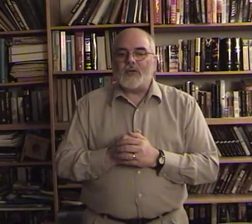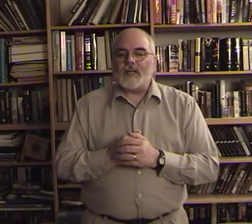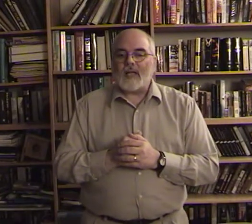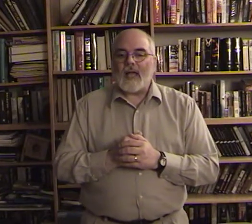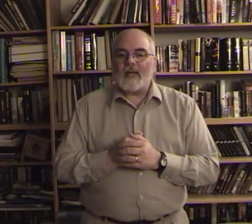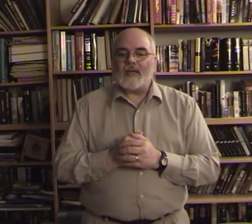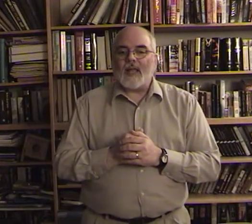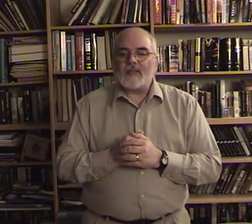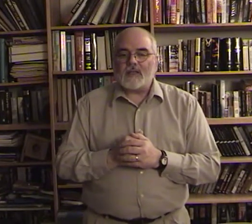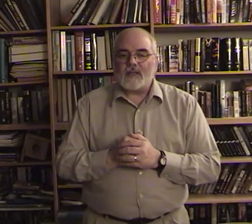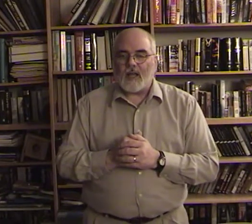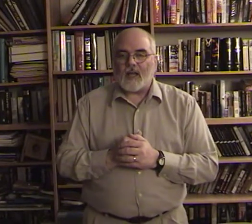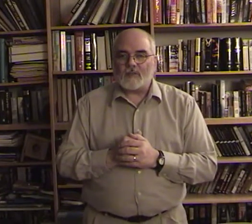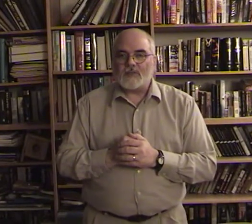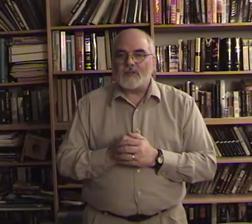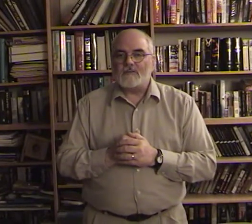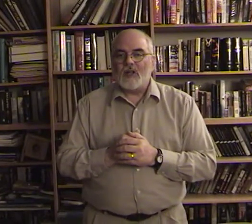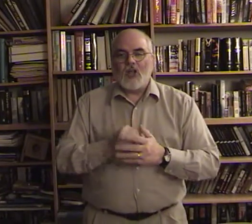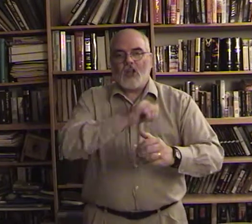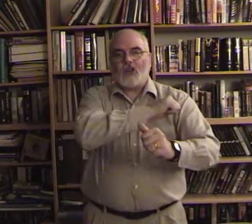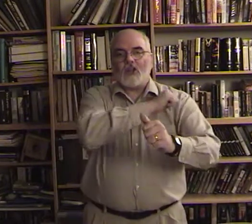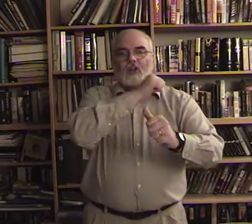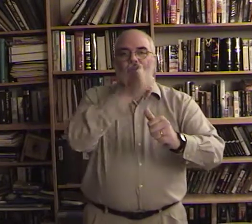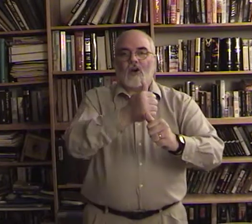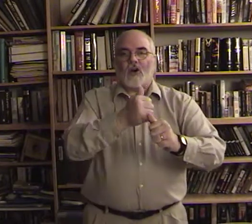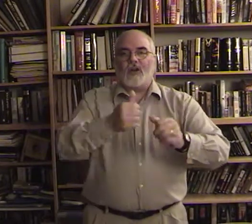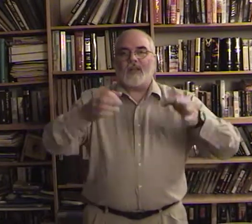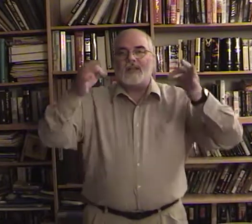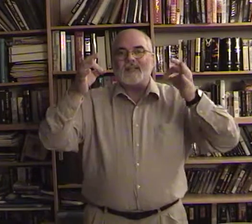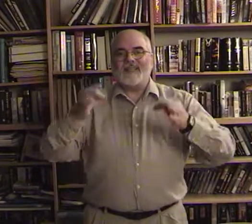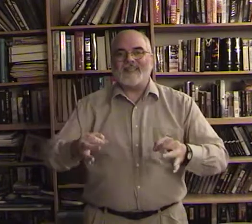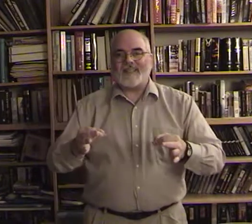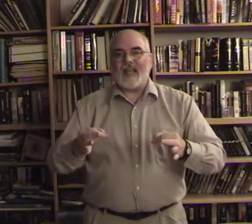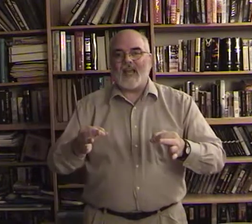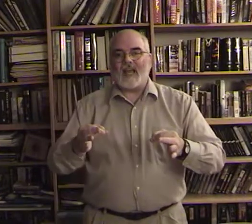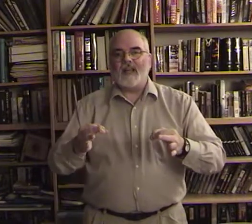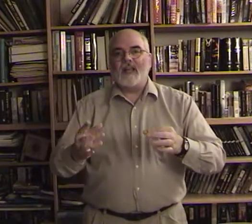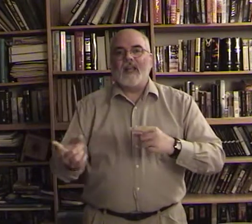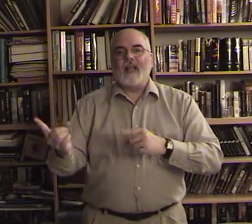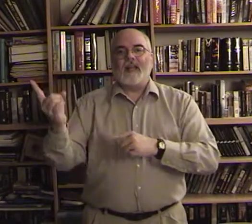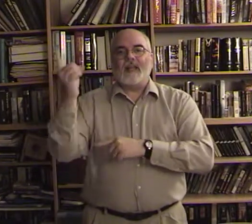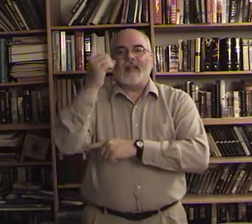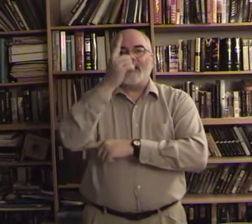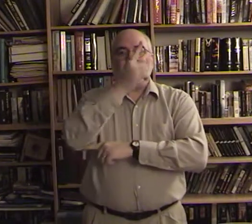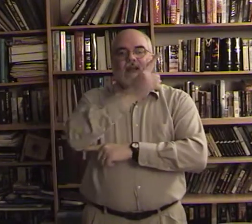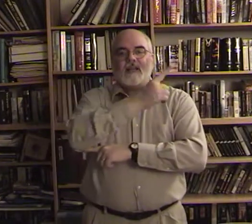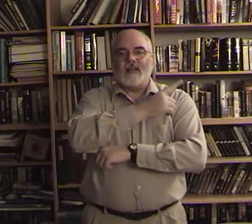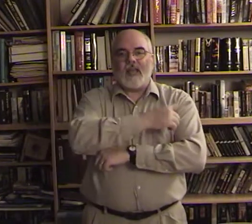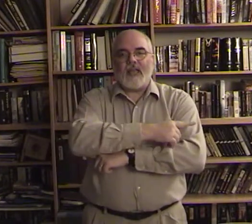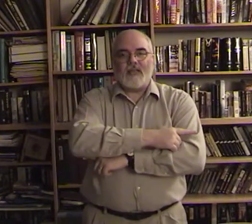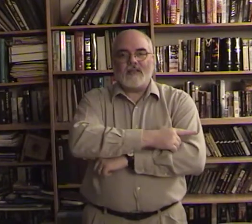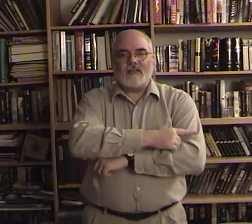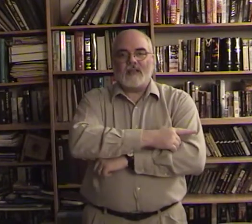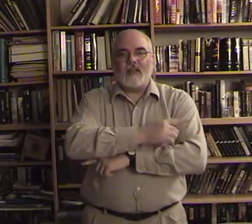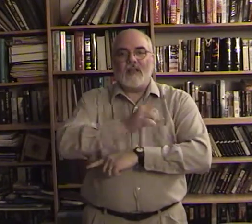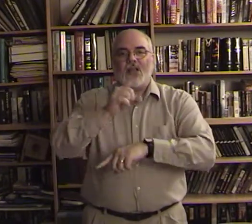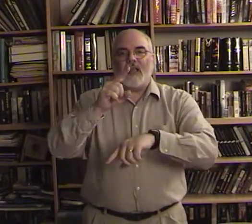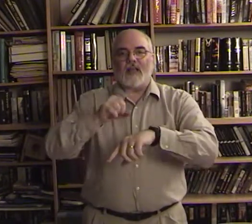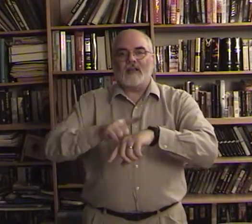decide dates and times the authority decide days and